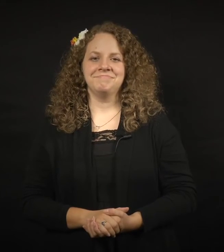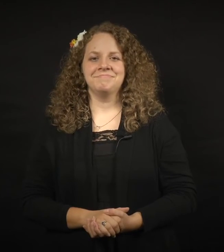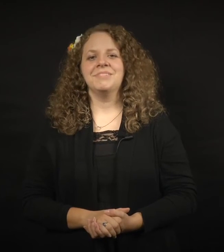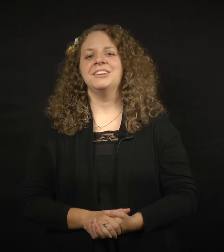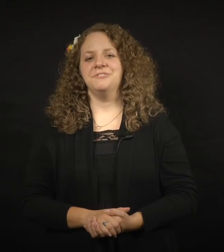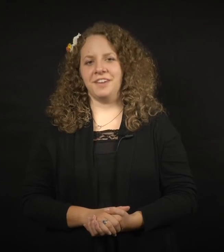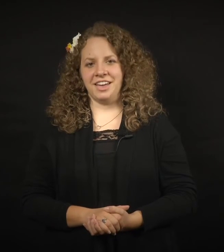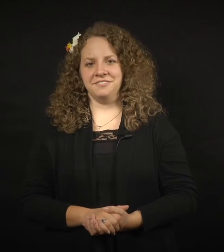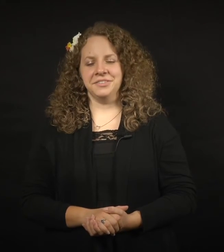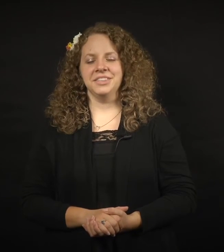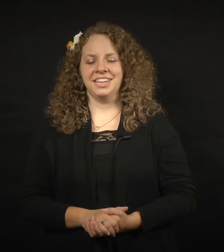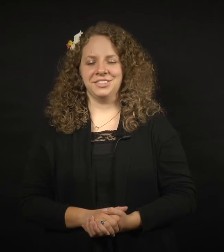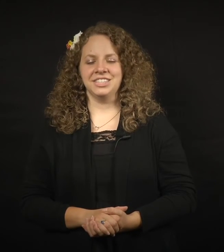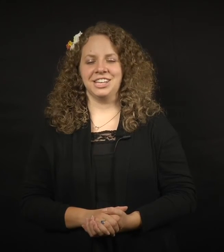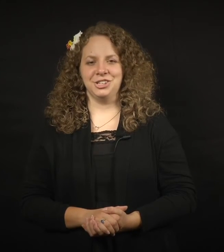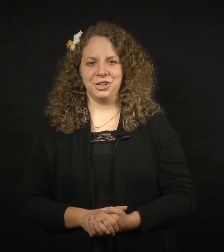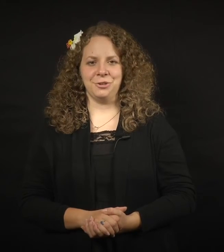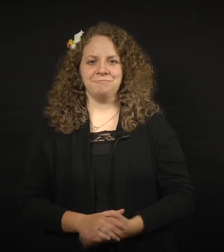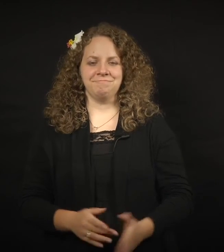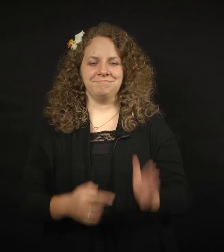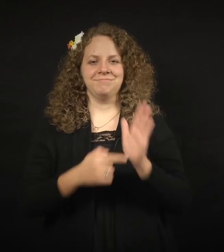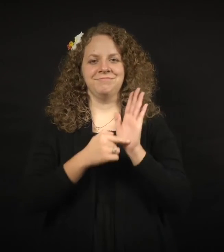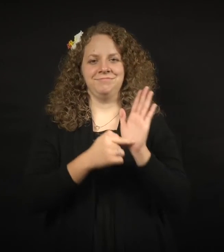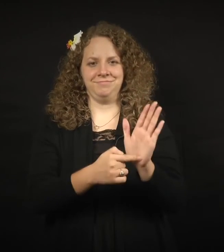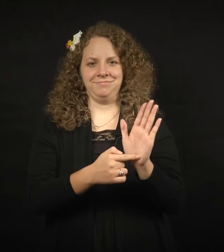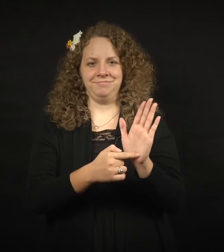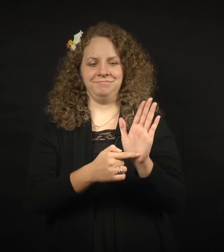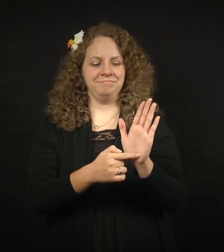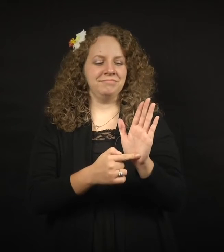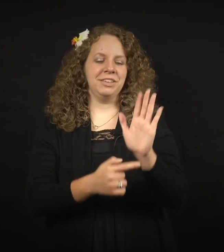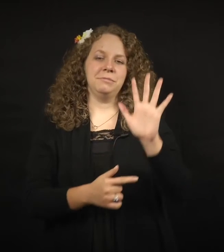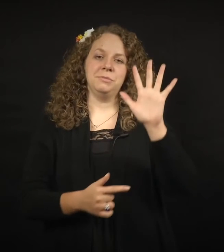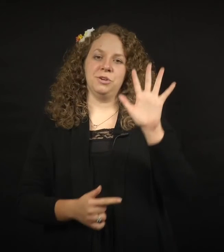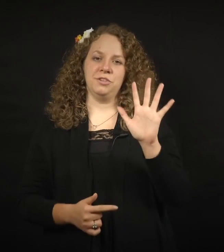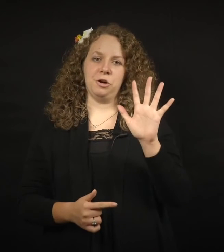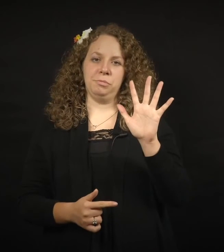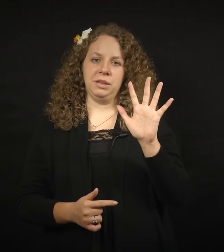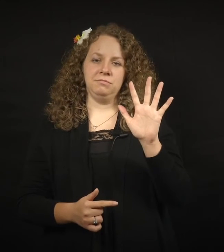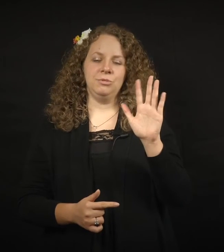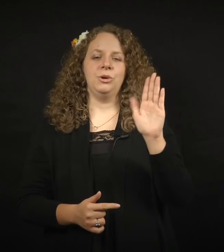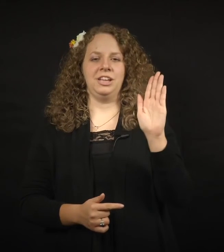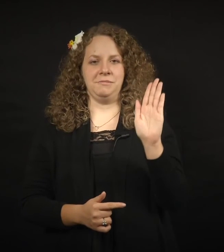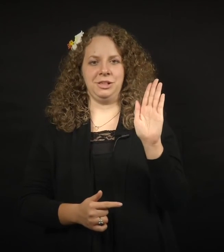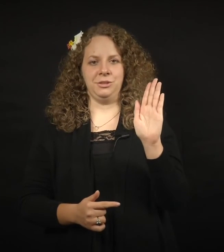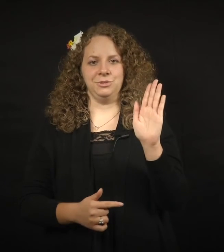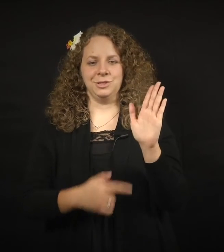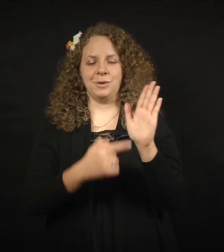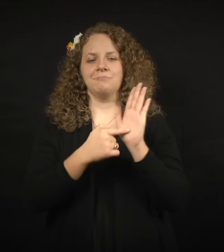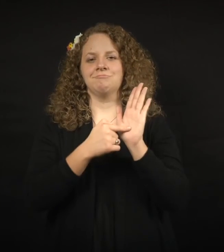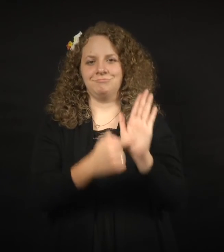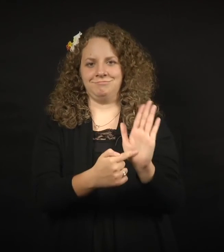And five, like in the sign show. It can be more of an open or it can be closed as well. like